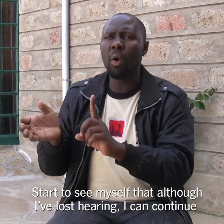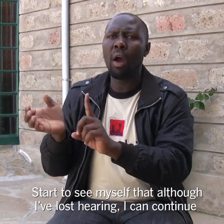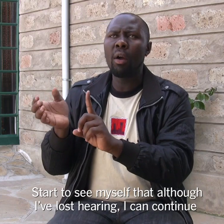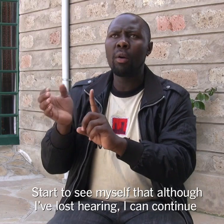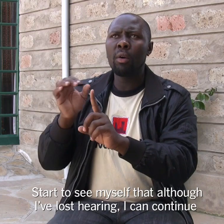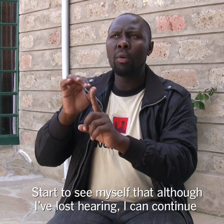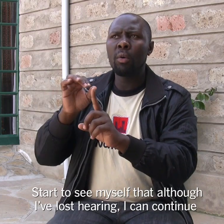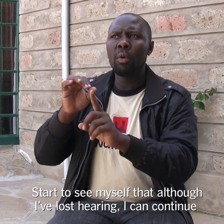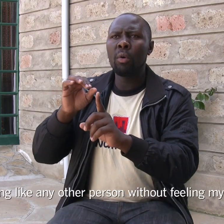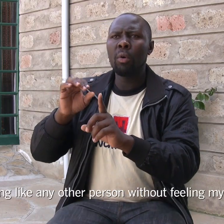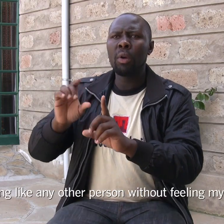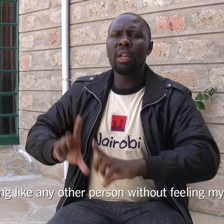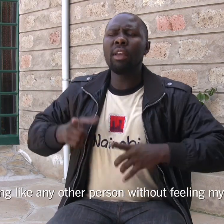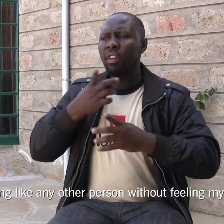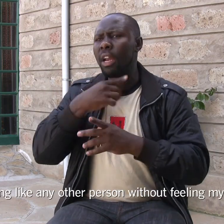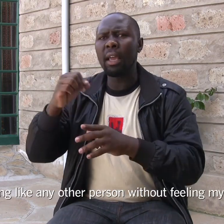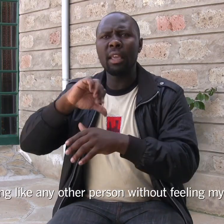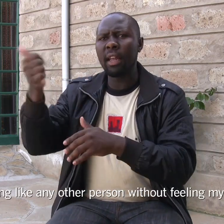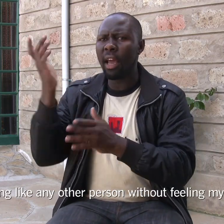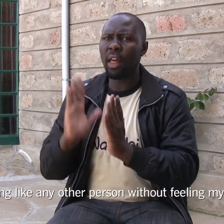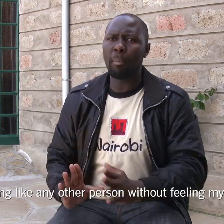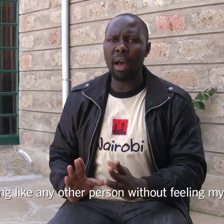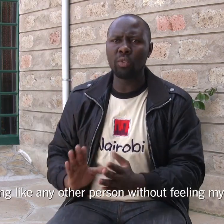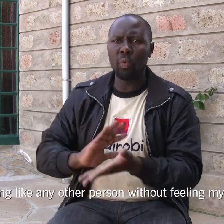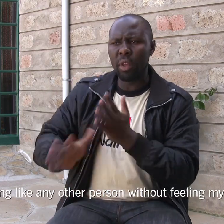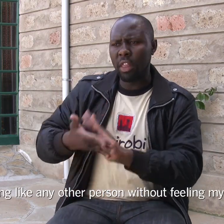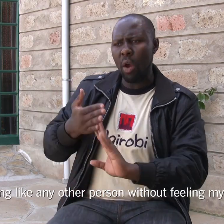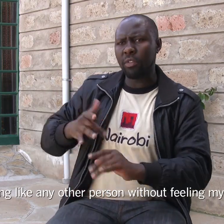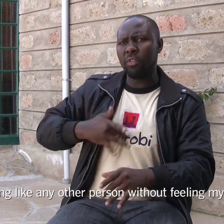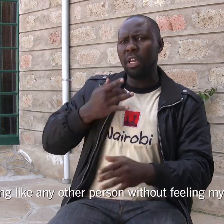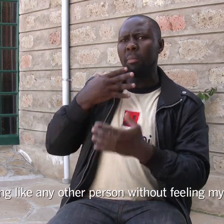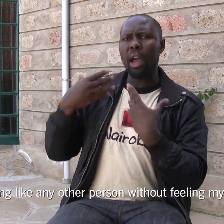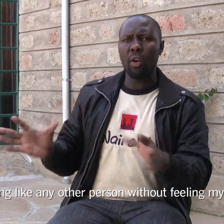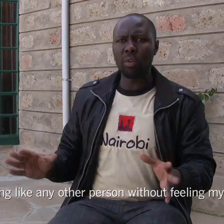living like any other person without feeling my loss.